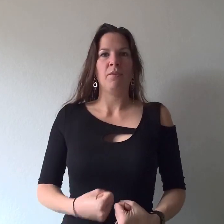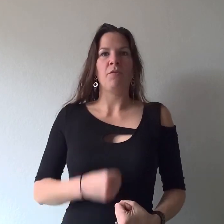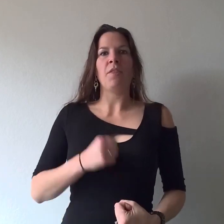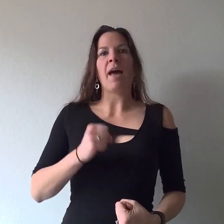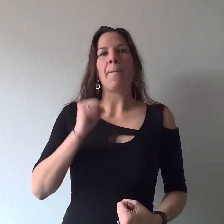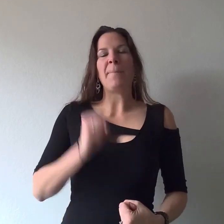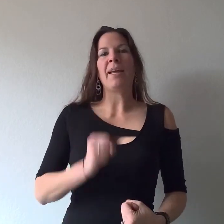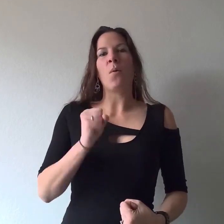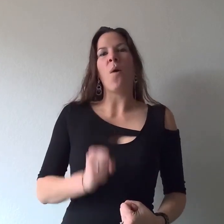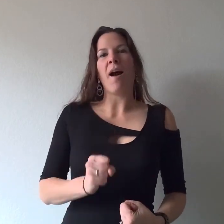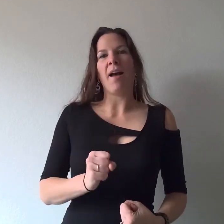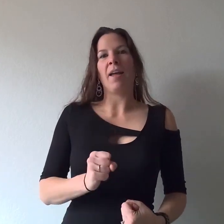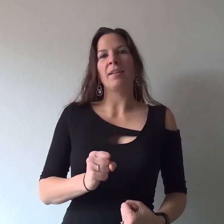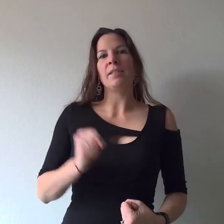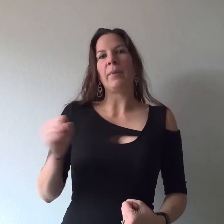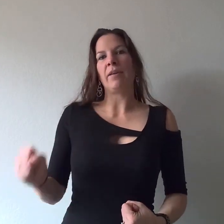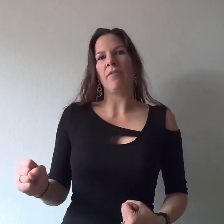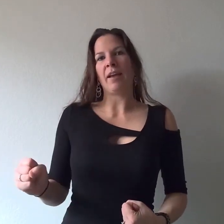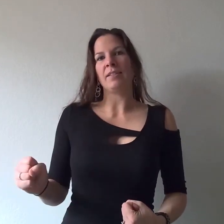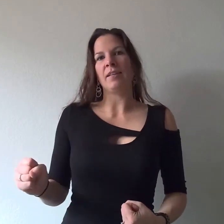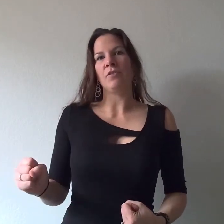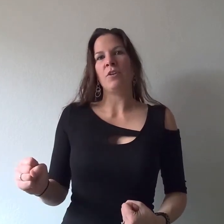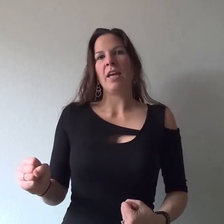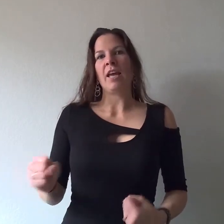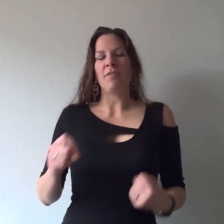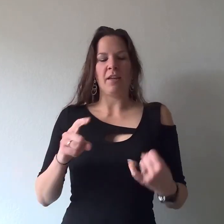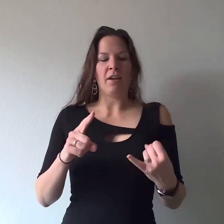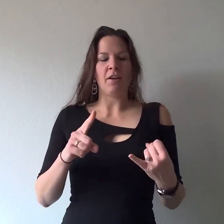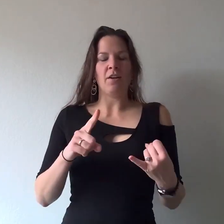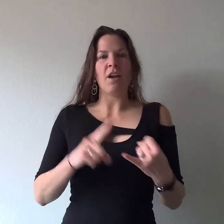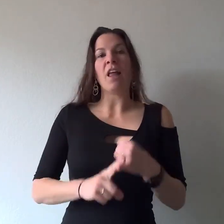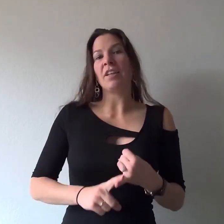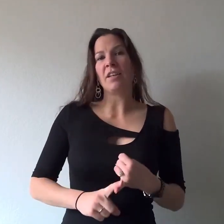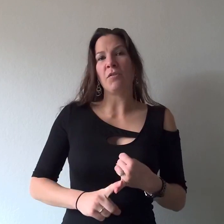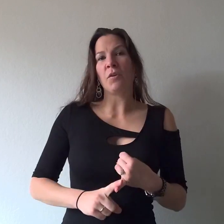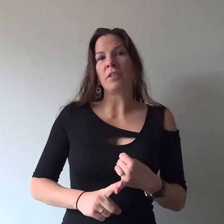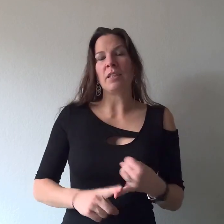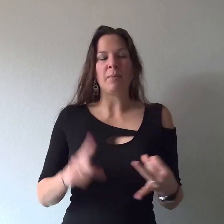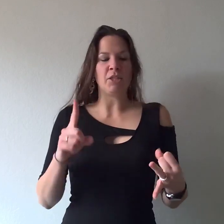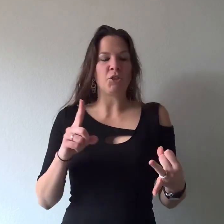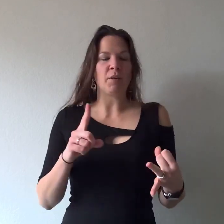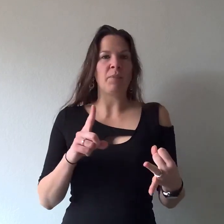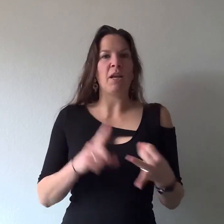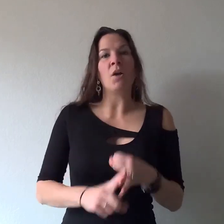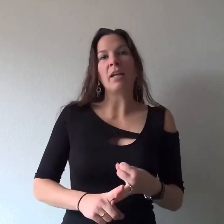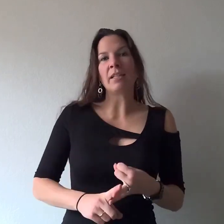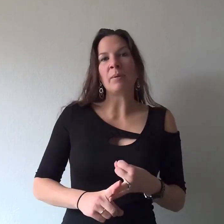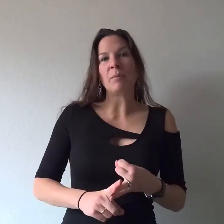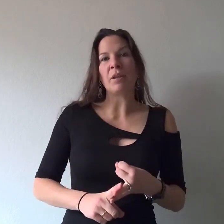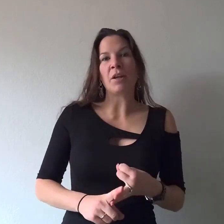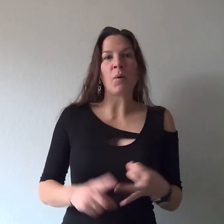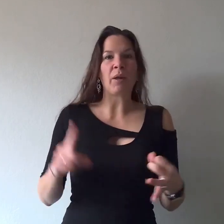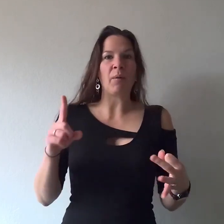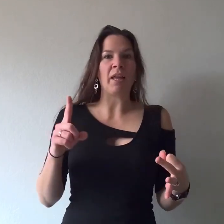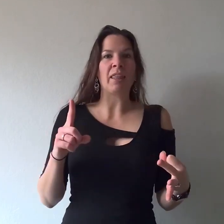for that big why to be effective if they're not looking forward to the beach trip they don't like the people they're going with